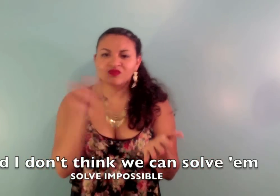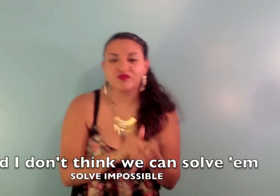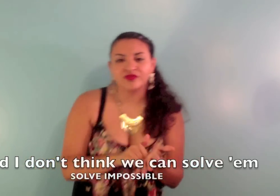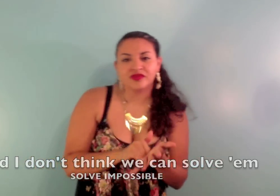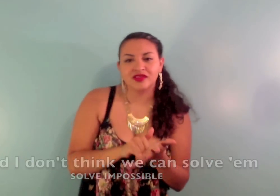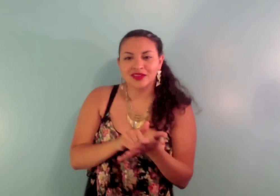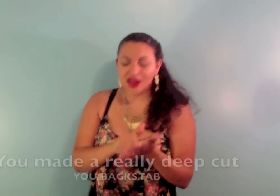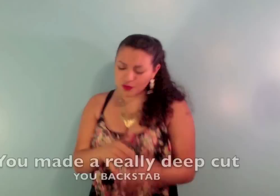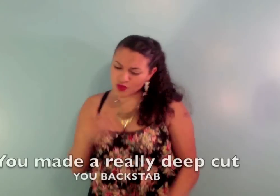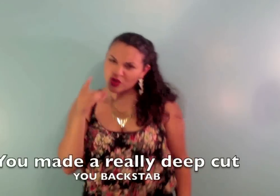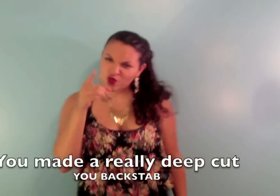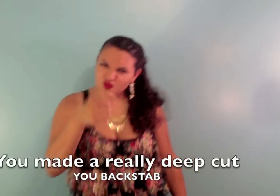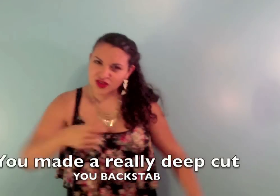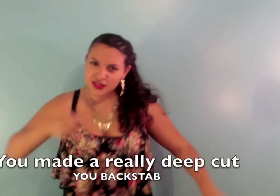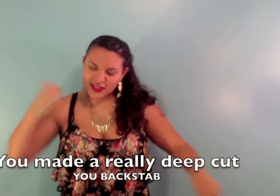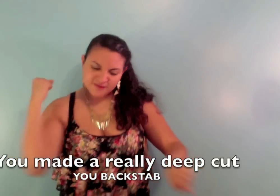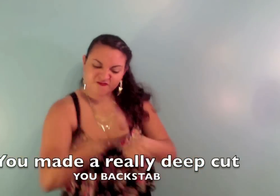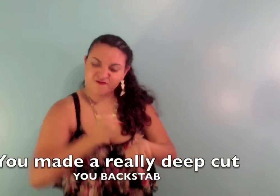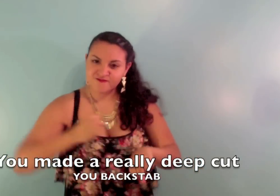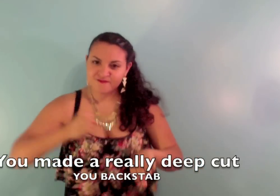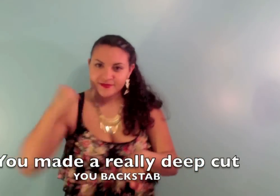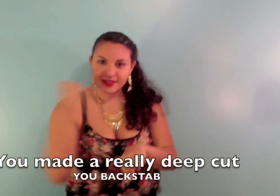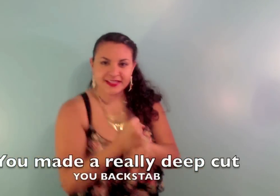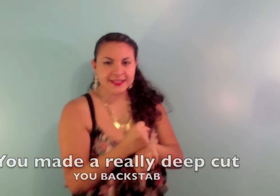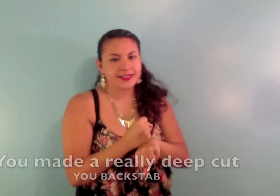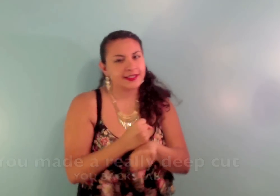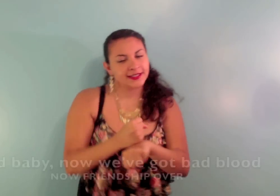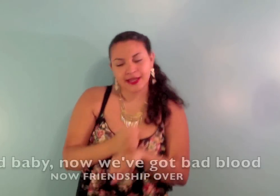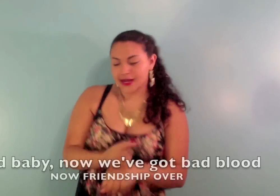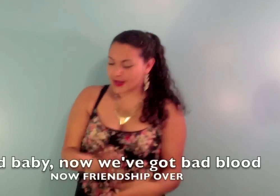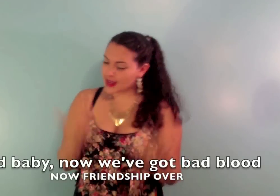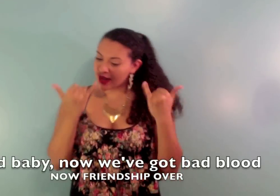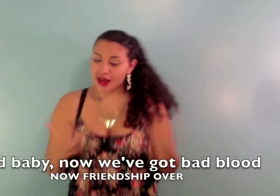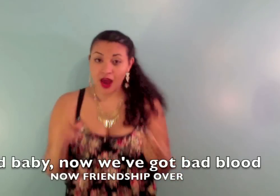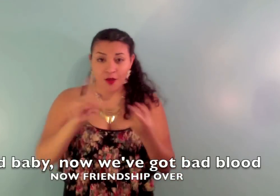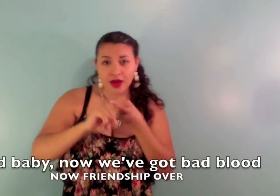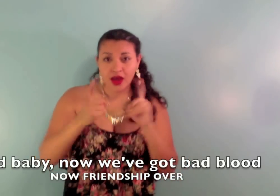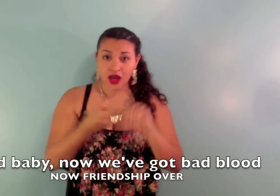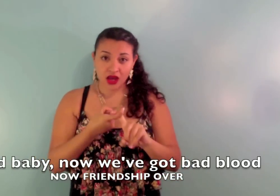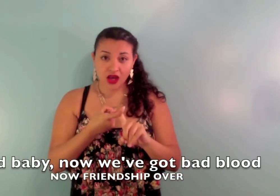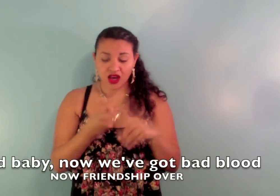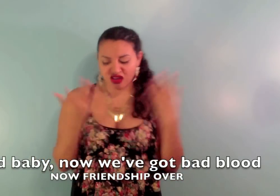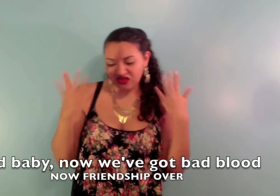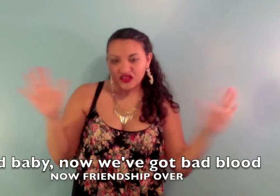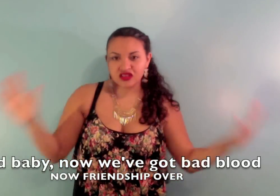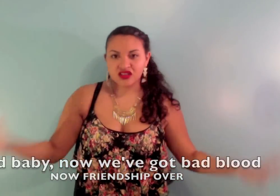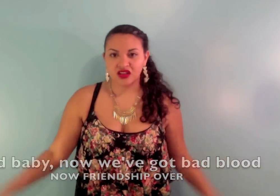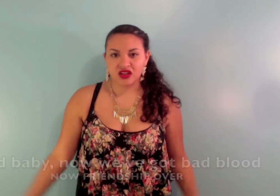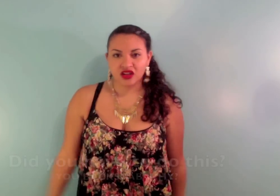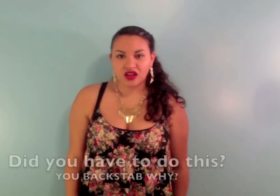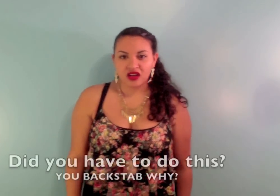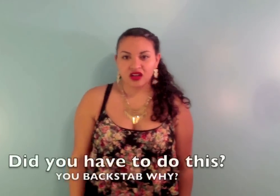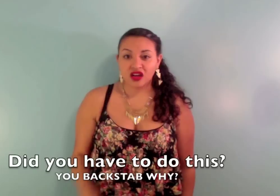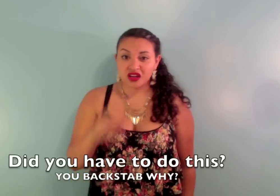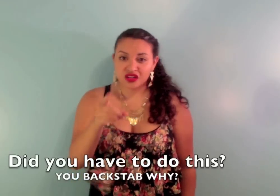them You made a really deep cut, cause baby now we got bad blood Did